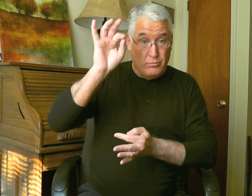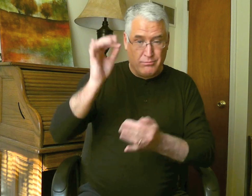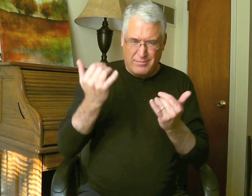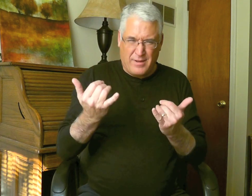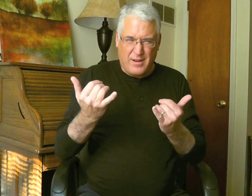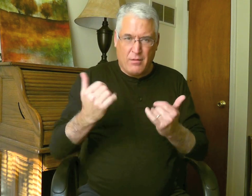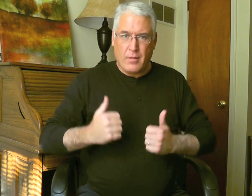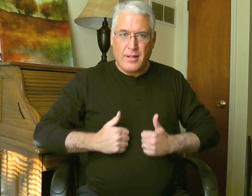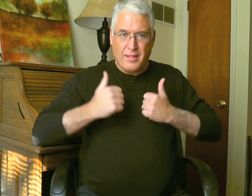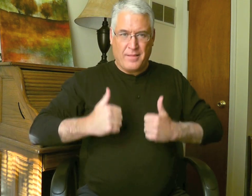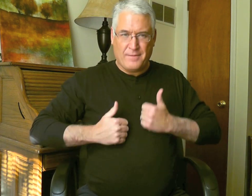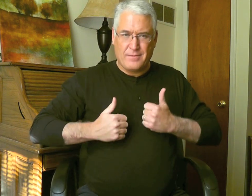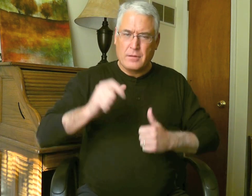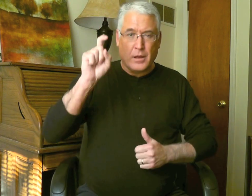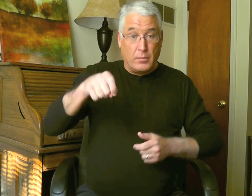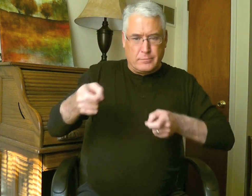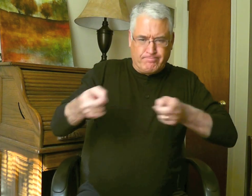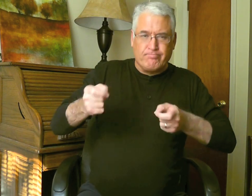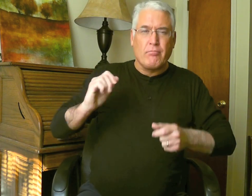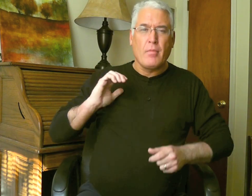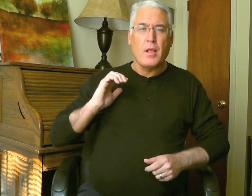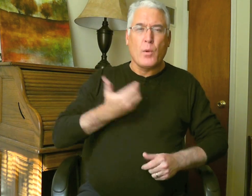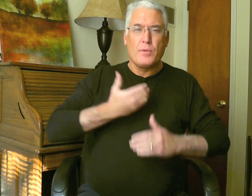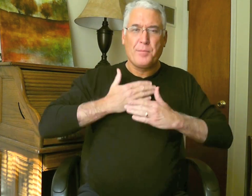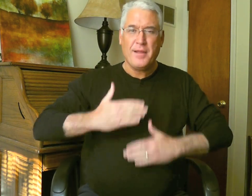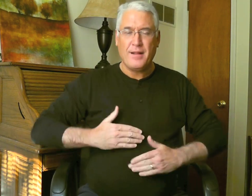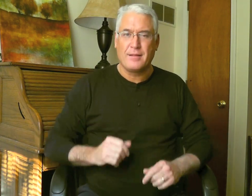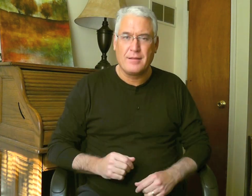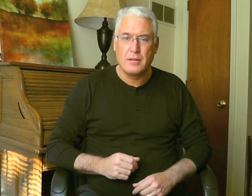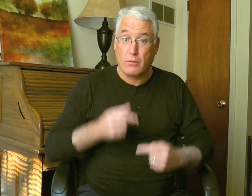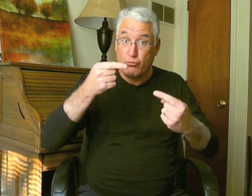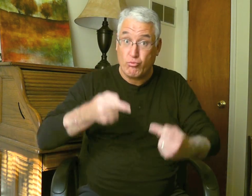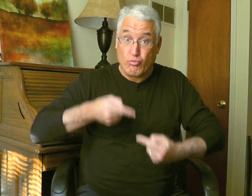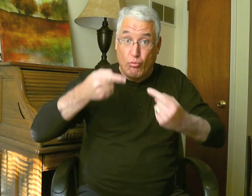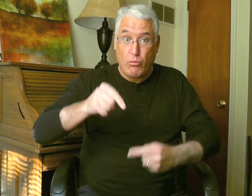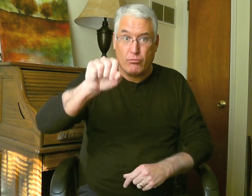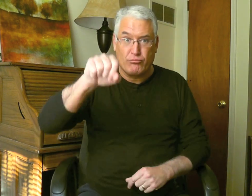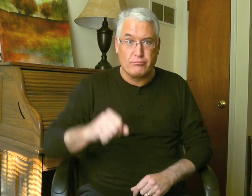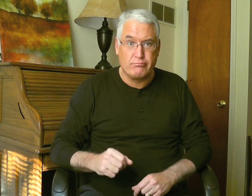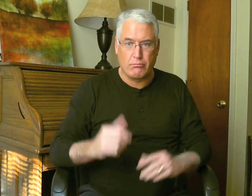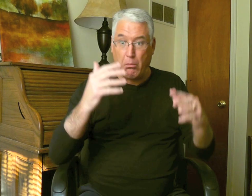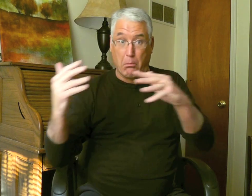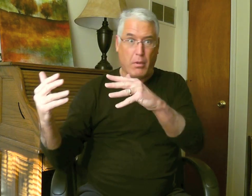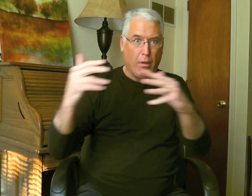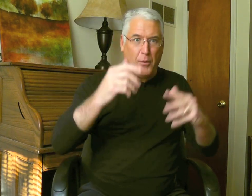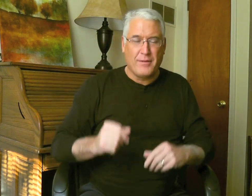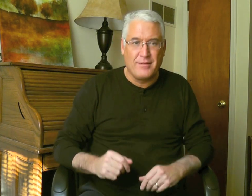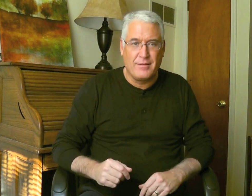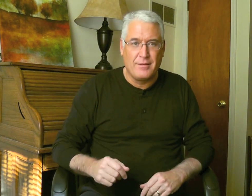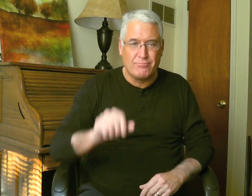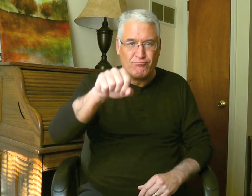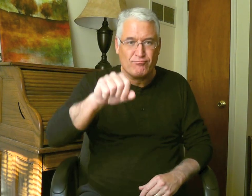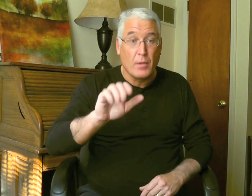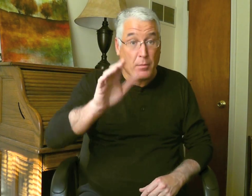Our human spirit now is alive and it must rule over our bodies. There is a struggle, yes. There is a war,